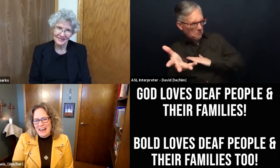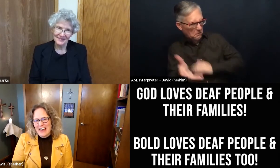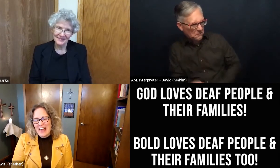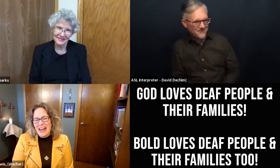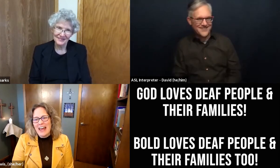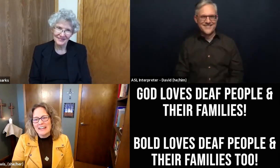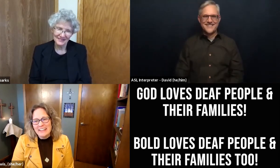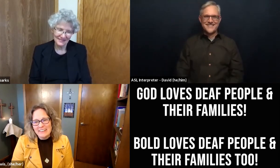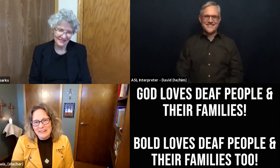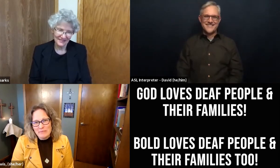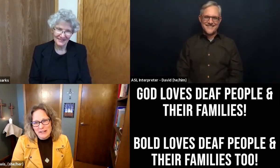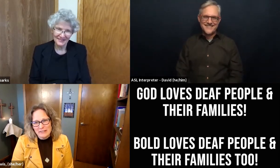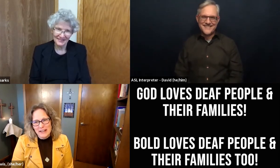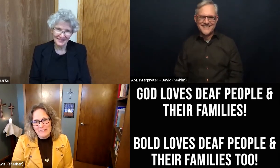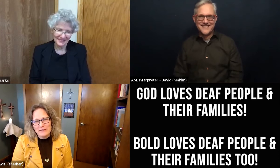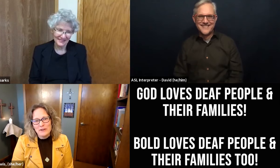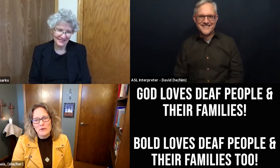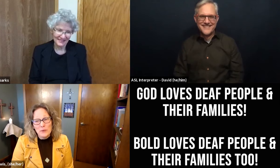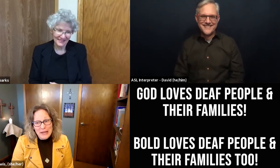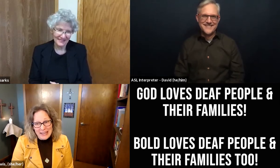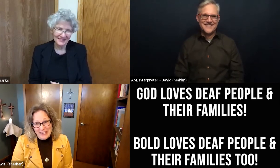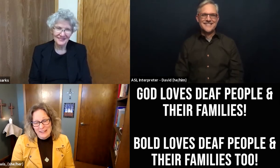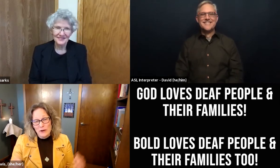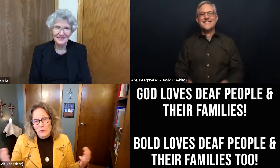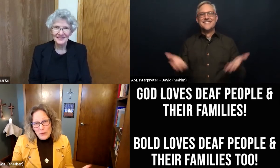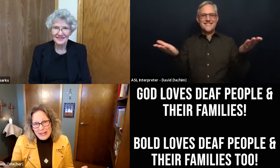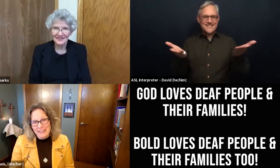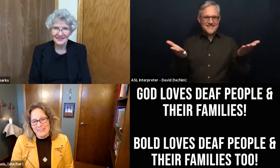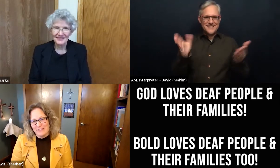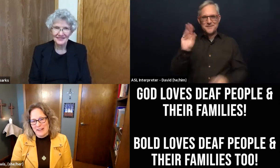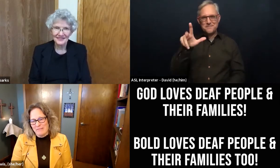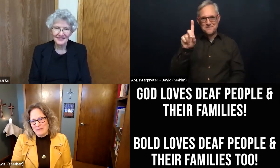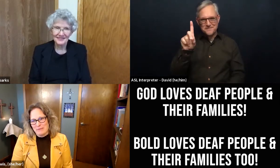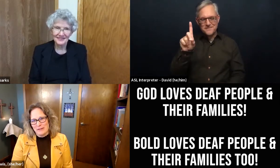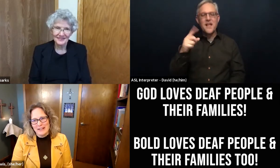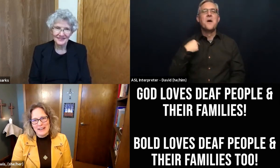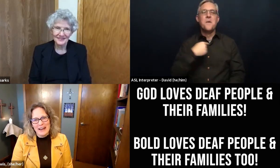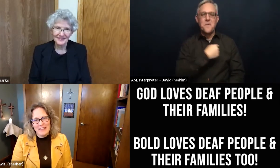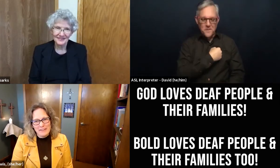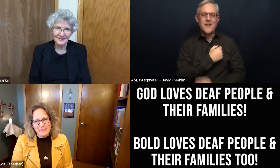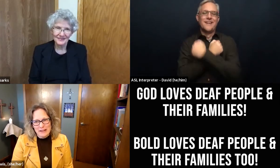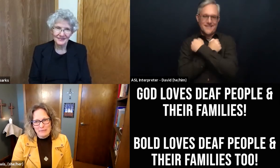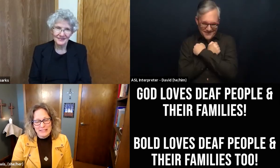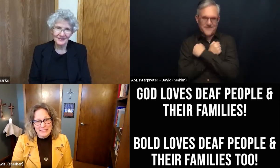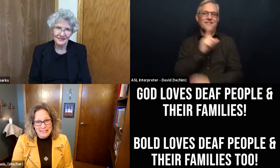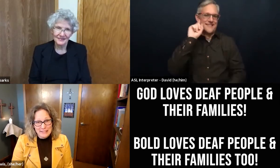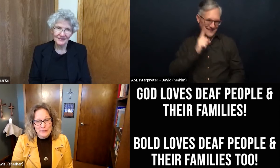And here at Bread of Life, we, we love deaf people and their families too.